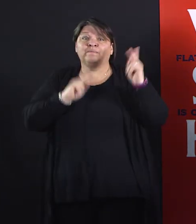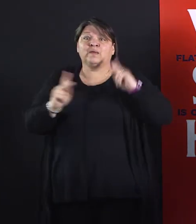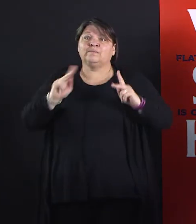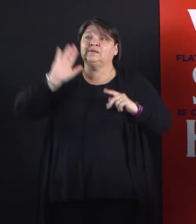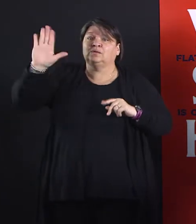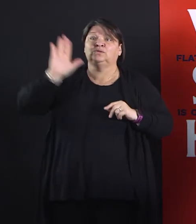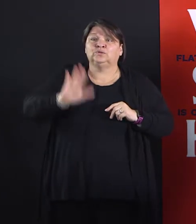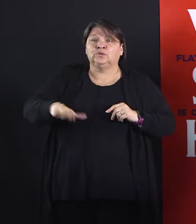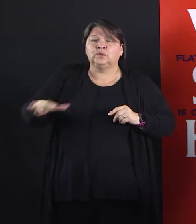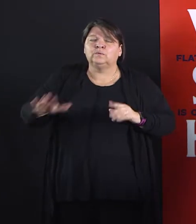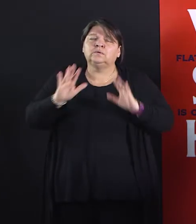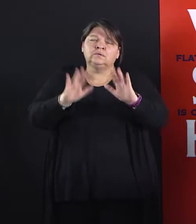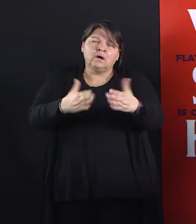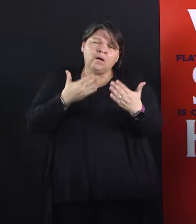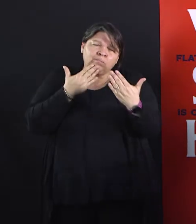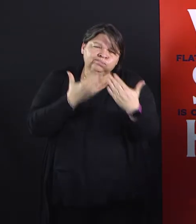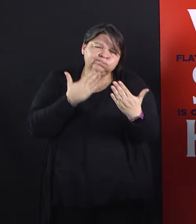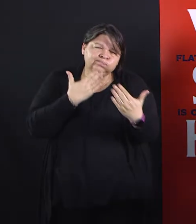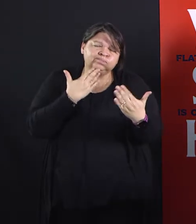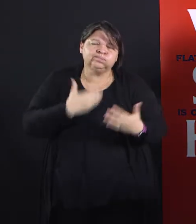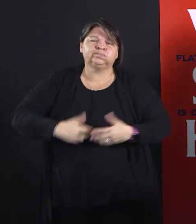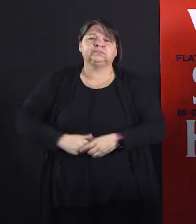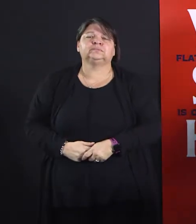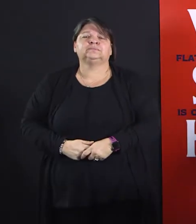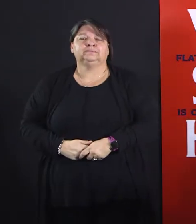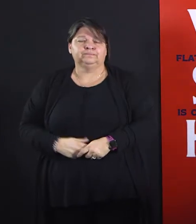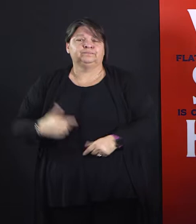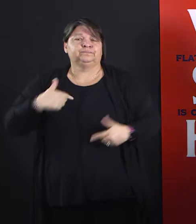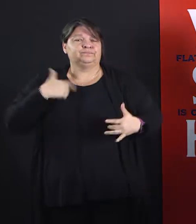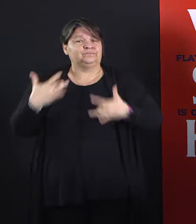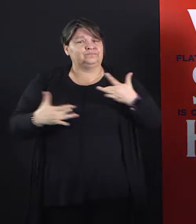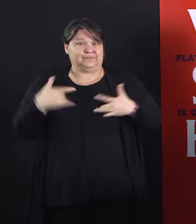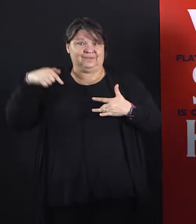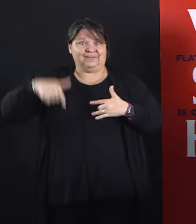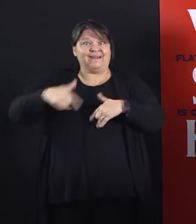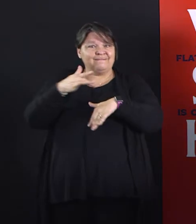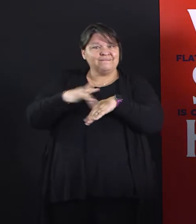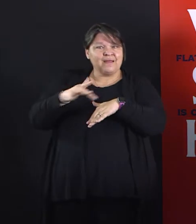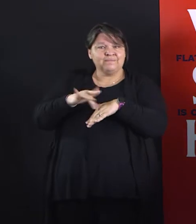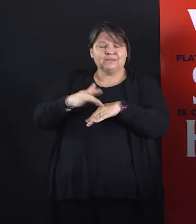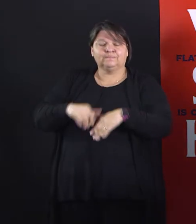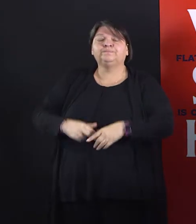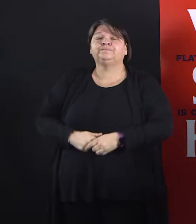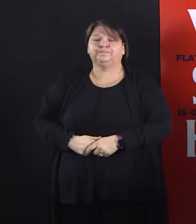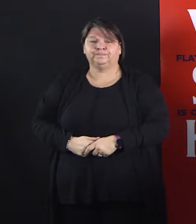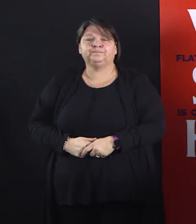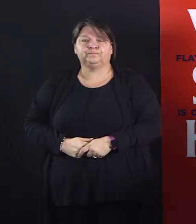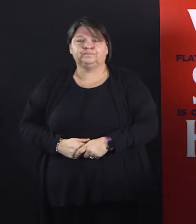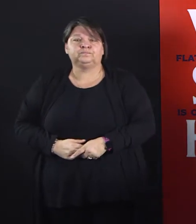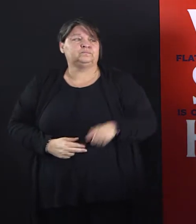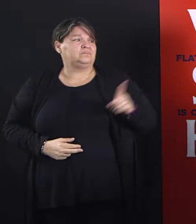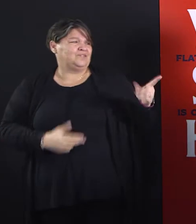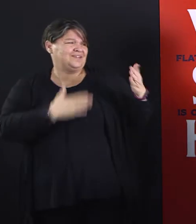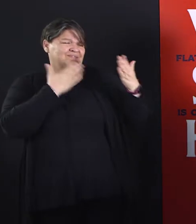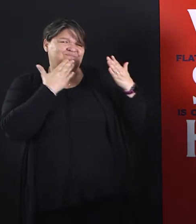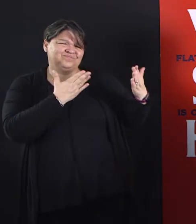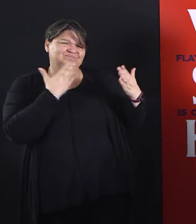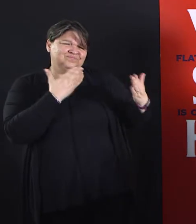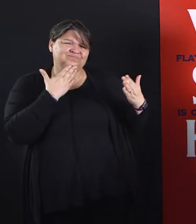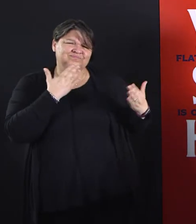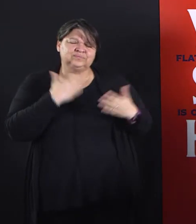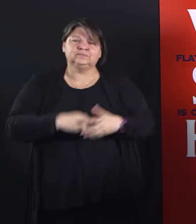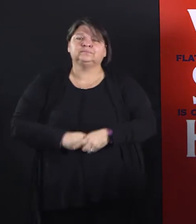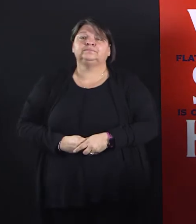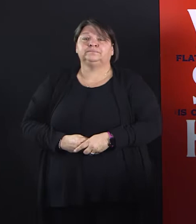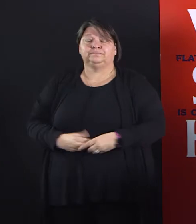So, Mayor Price, we're excited to make this possible. exciting. Great. Kara, thank you. It's really exciting, folks. And when we come out of this crisis, this